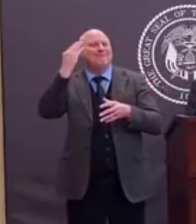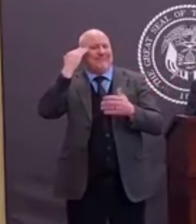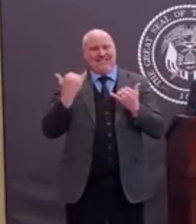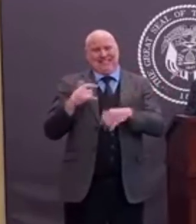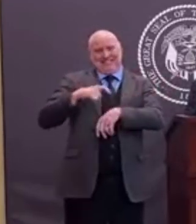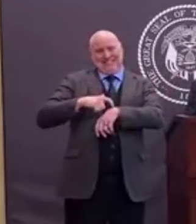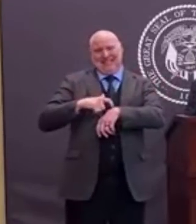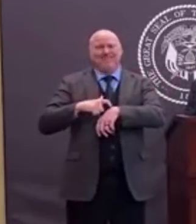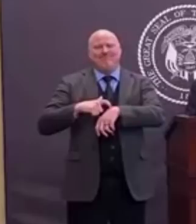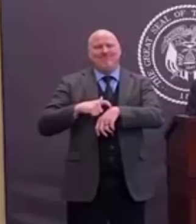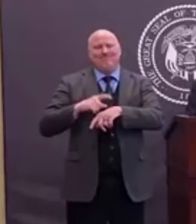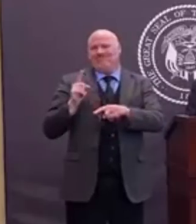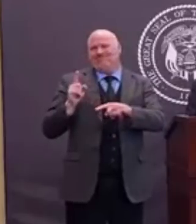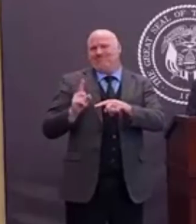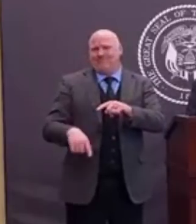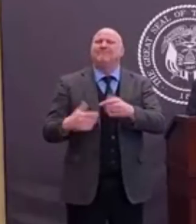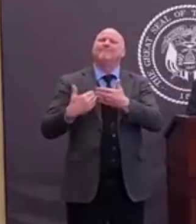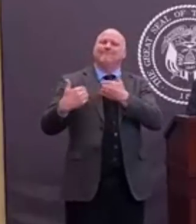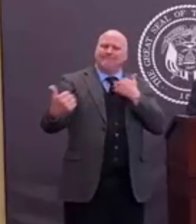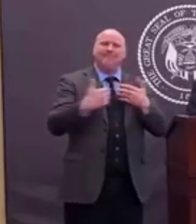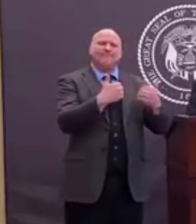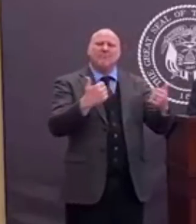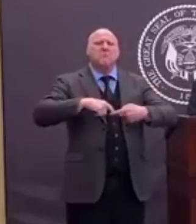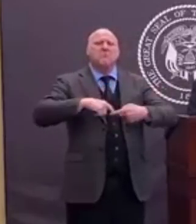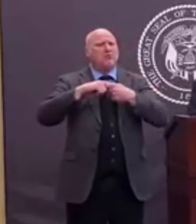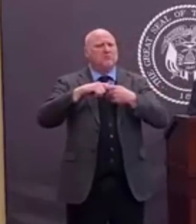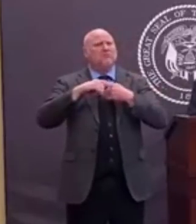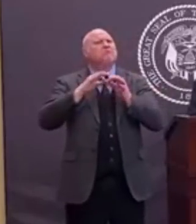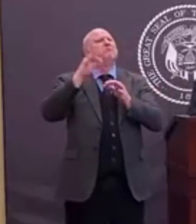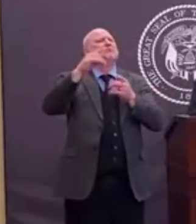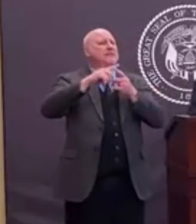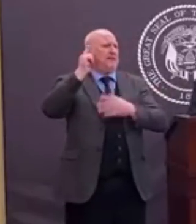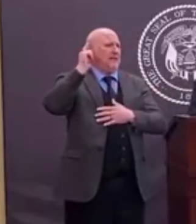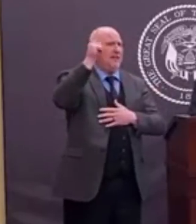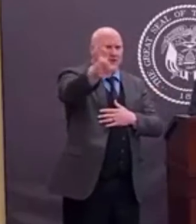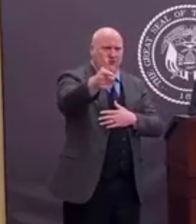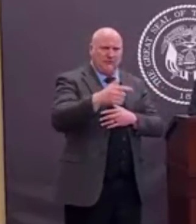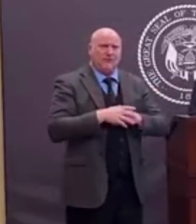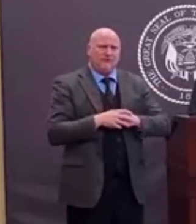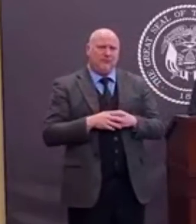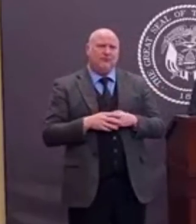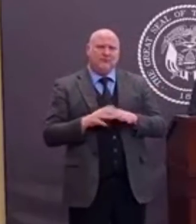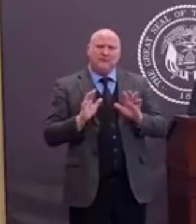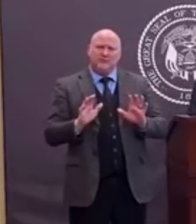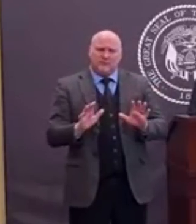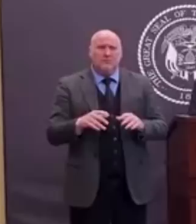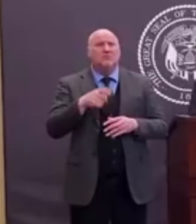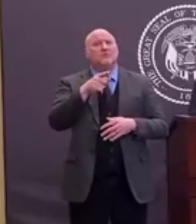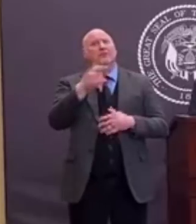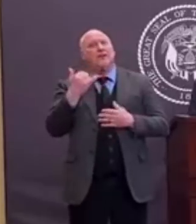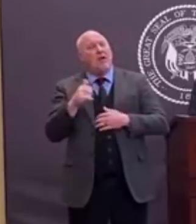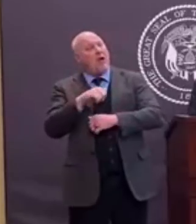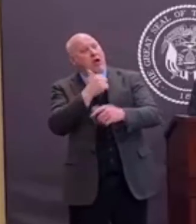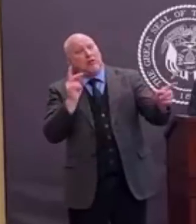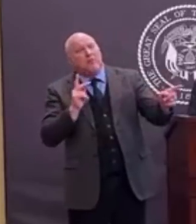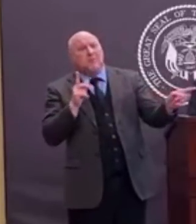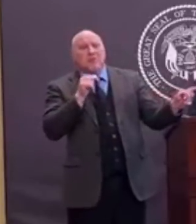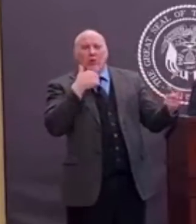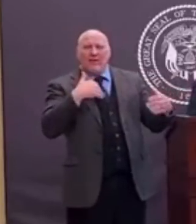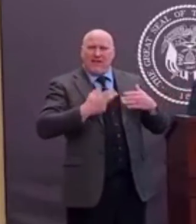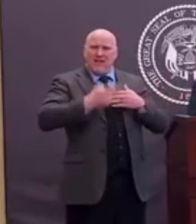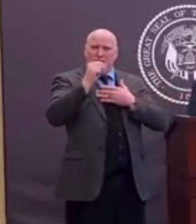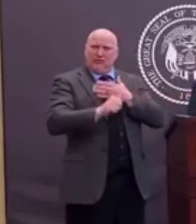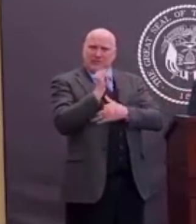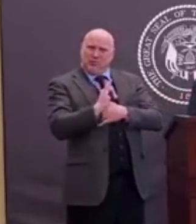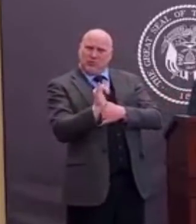urgency phase. So do not interact physically with other high-risk individuals. Do not visit hospitals,